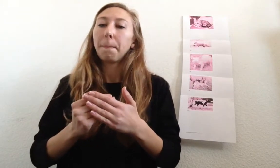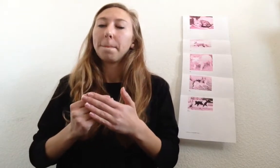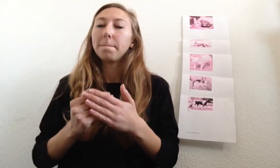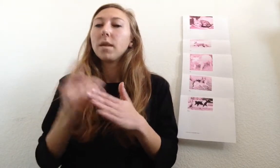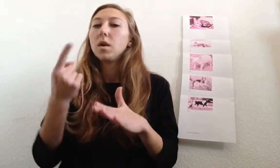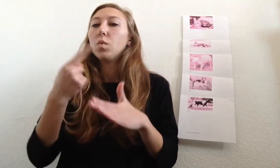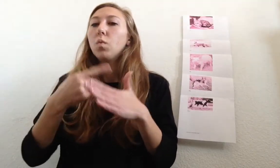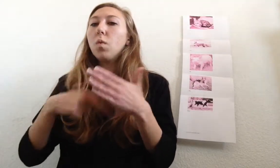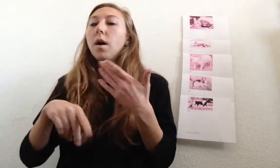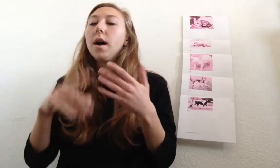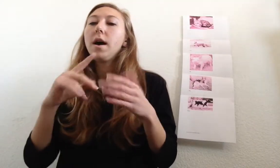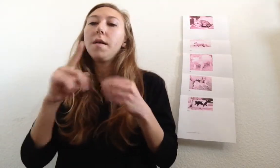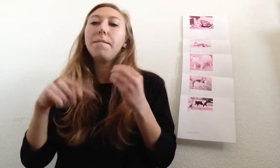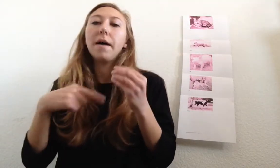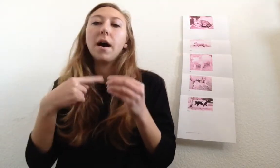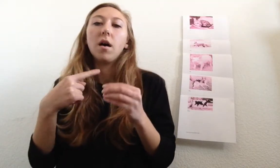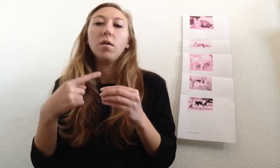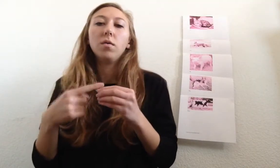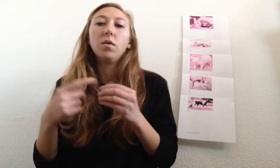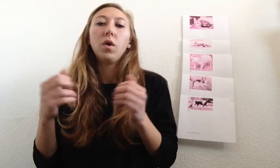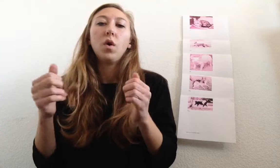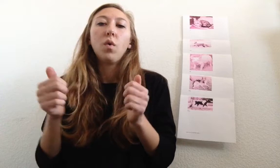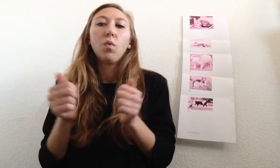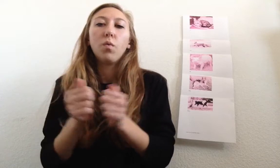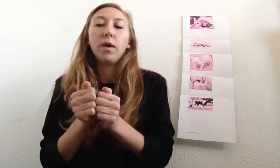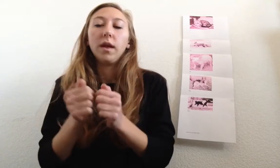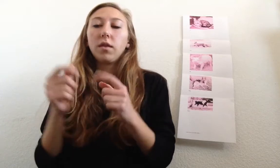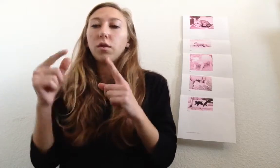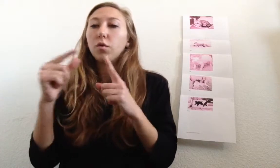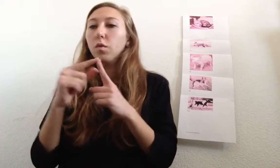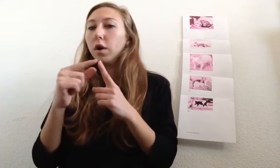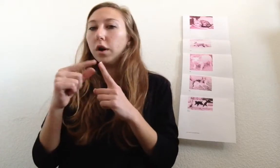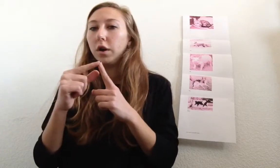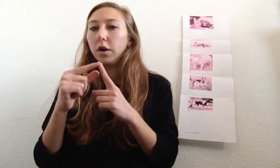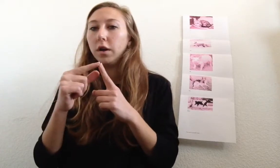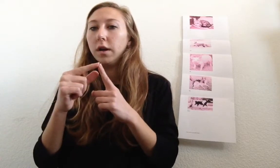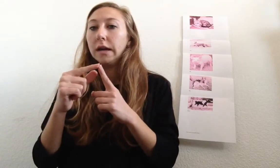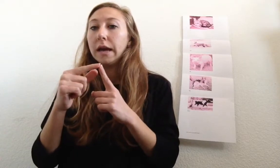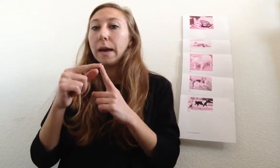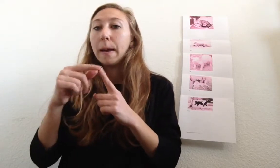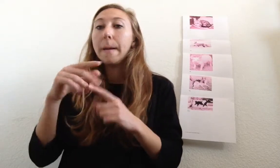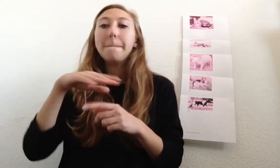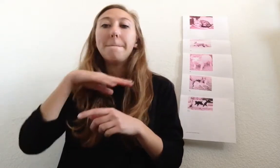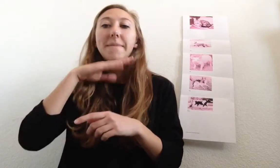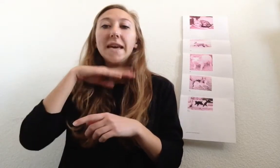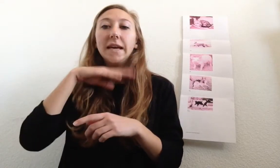What about with the word pig? pig?